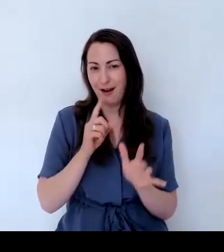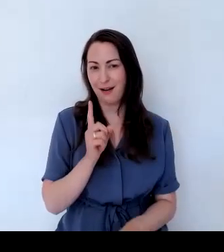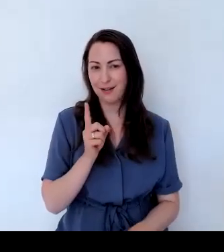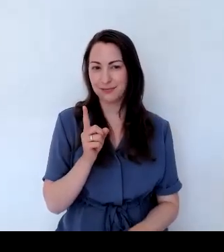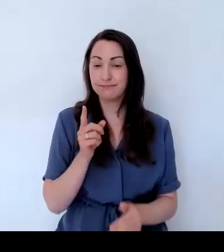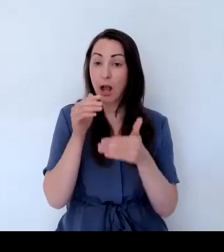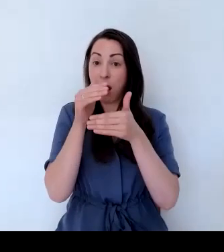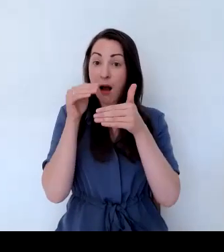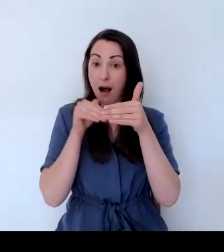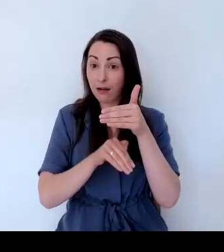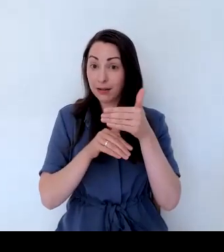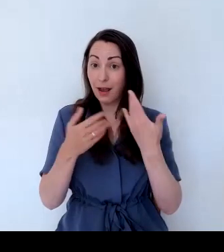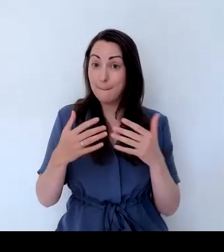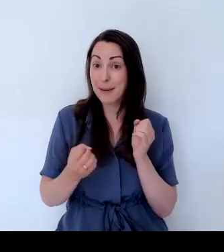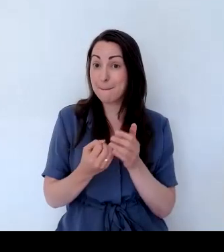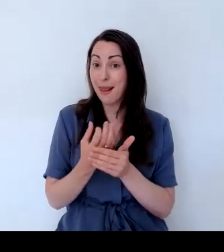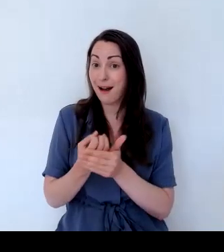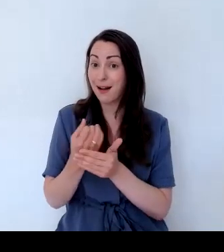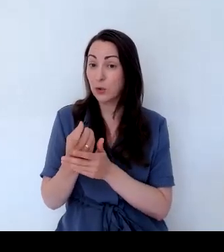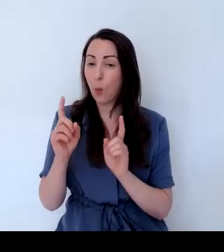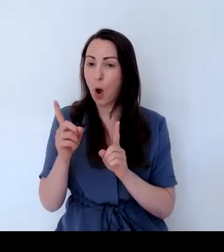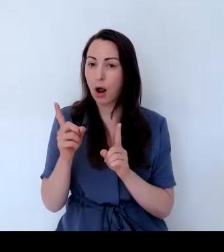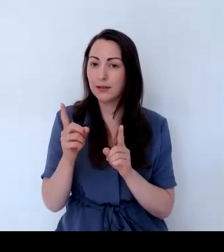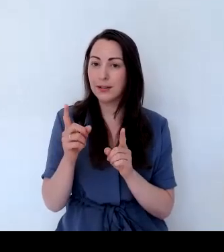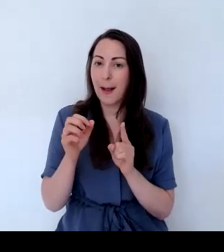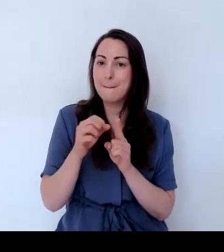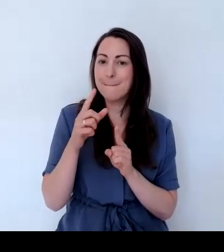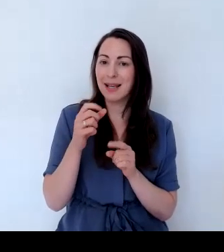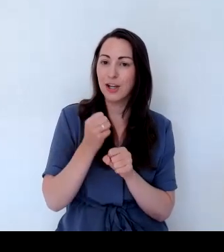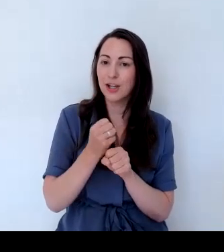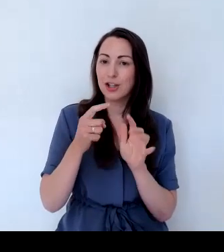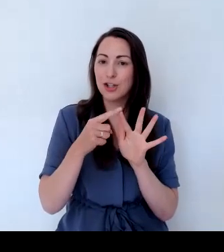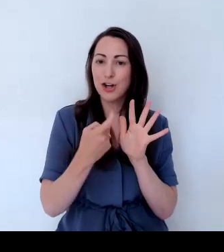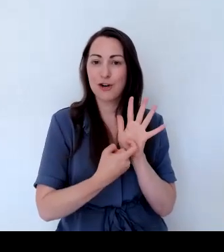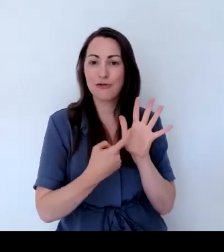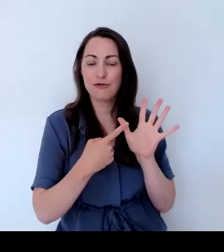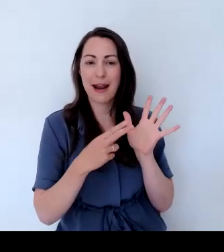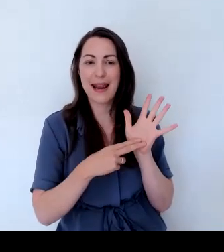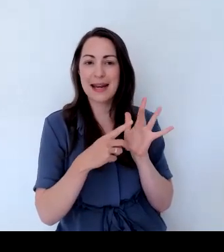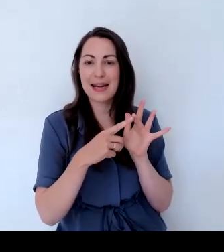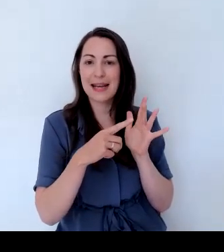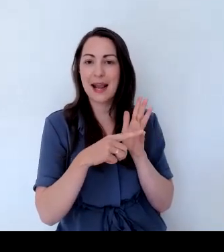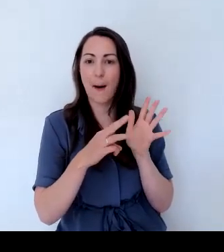geraniums. And we've also got some geraniums, johnson's blue, which is just about to flower.